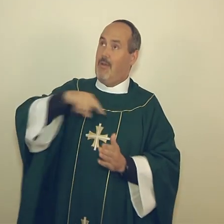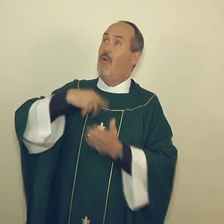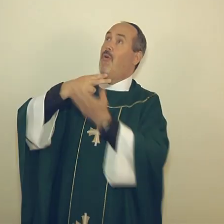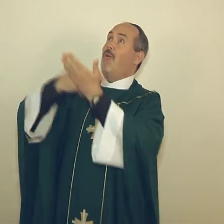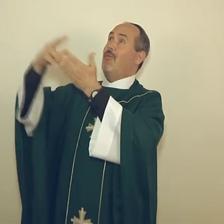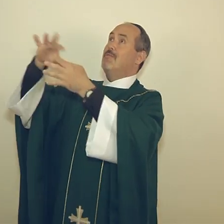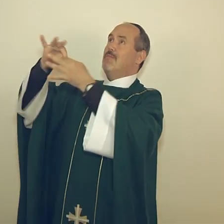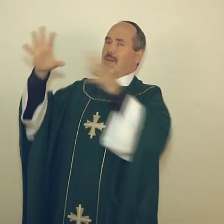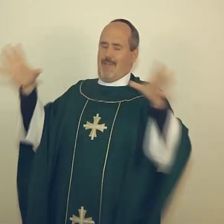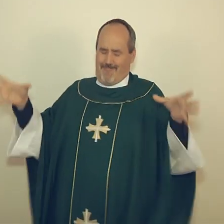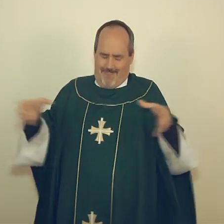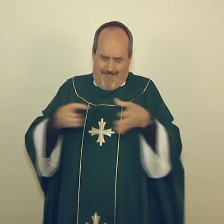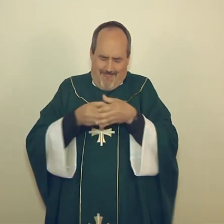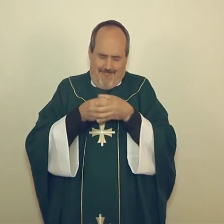by the Holy Spirit.